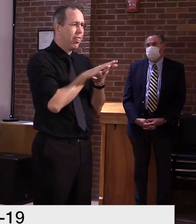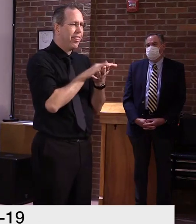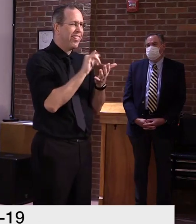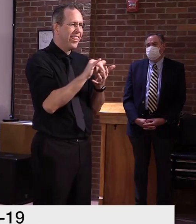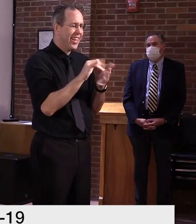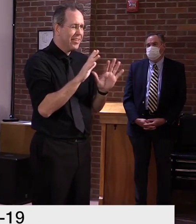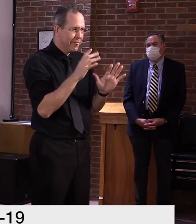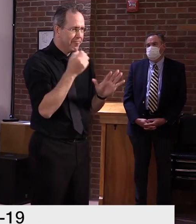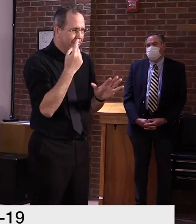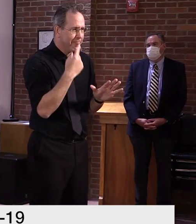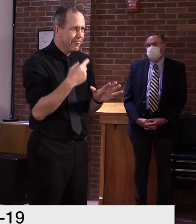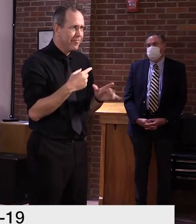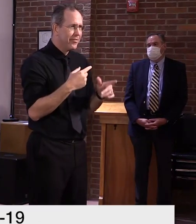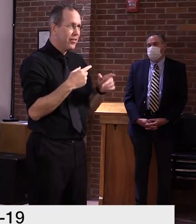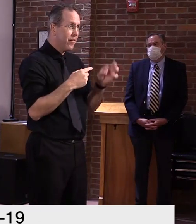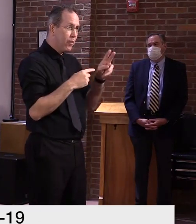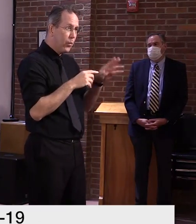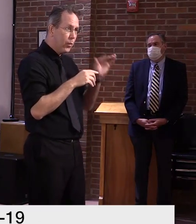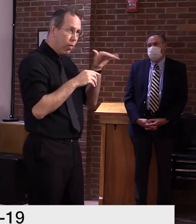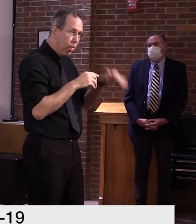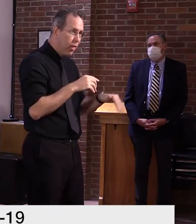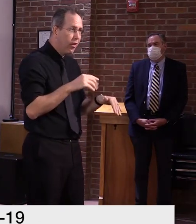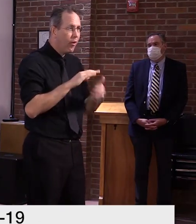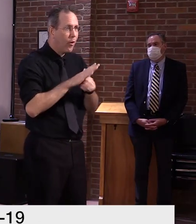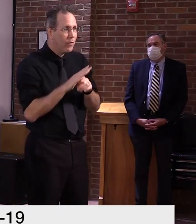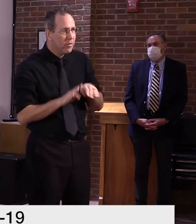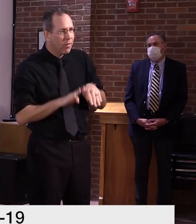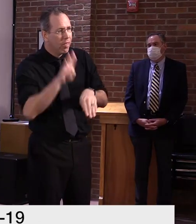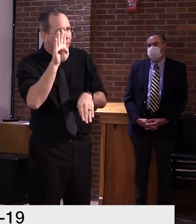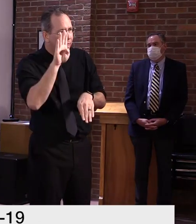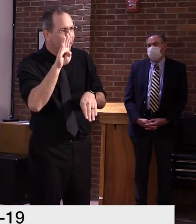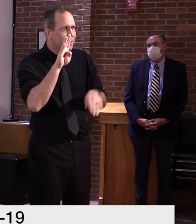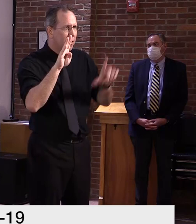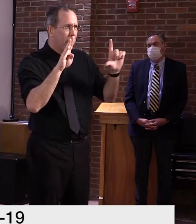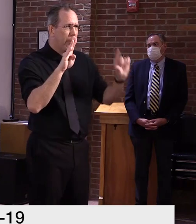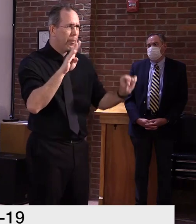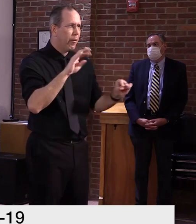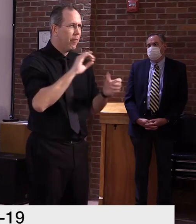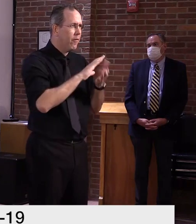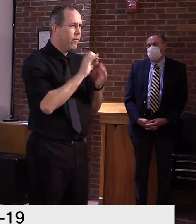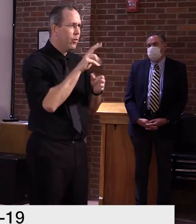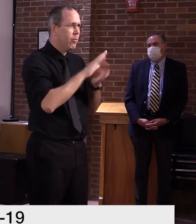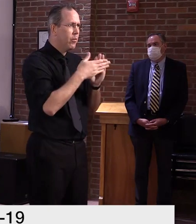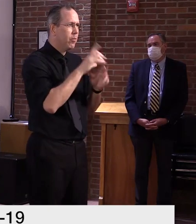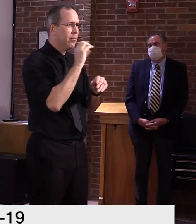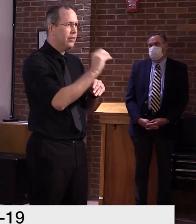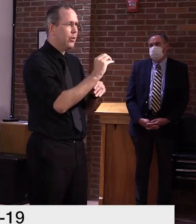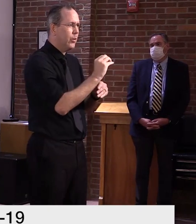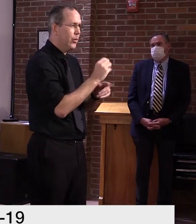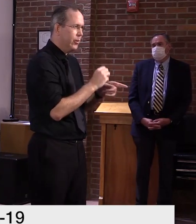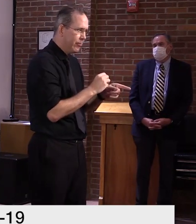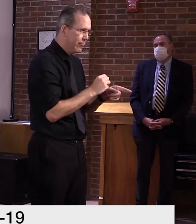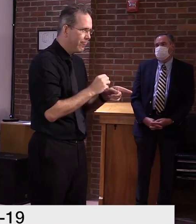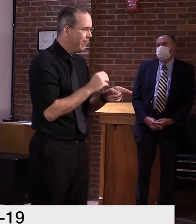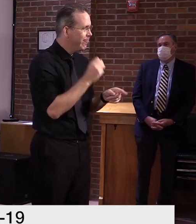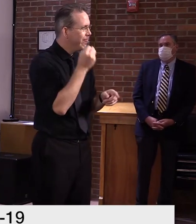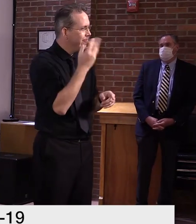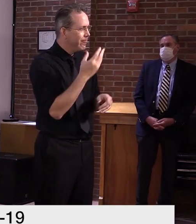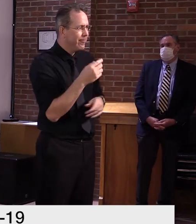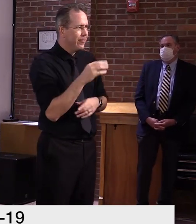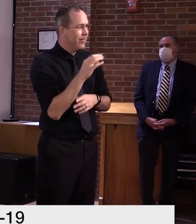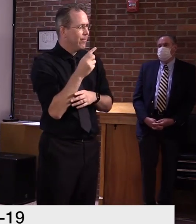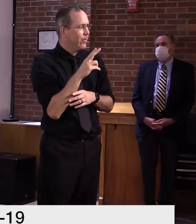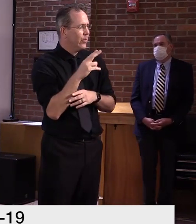March or April, um, because it was essentially zero. Um, you know, flu season is seasonal. Um, it typically